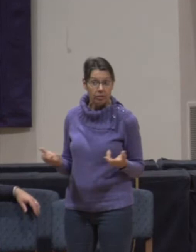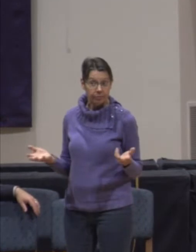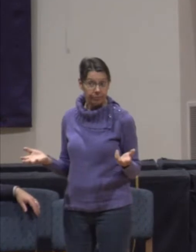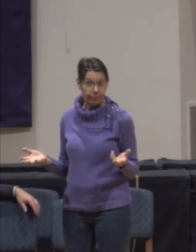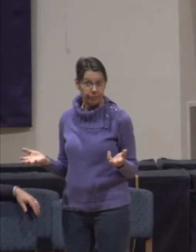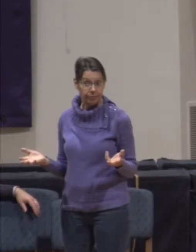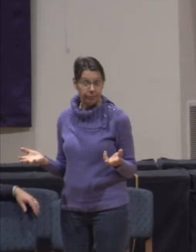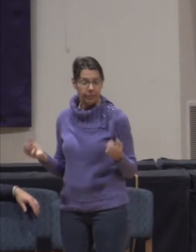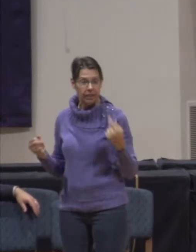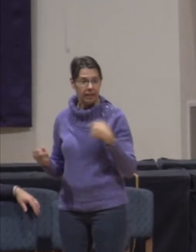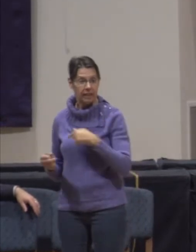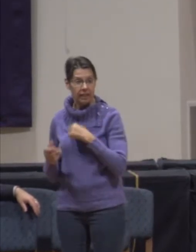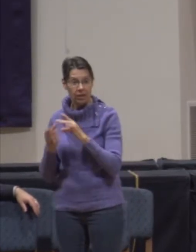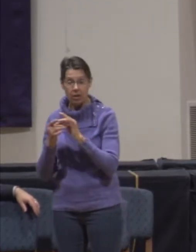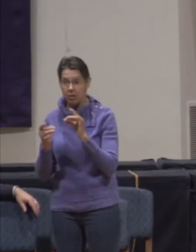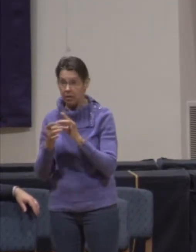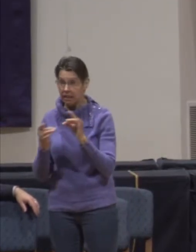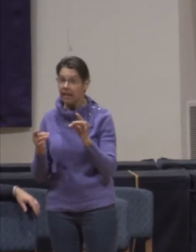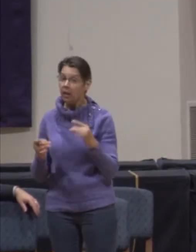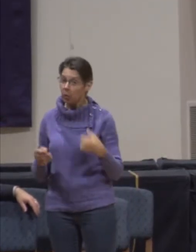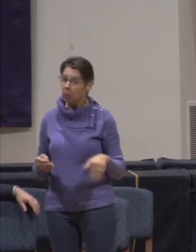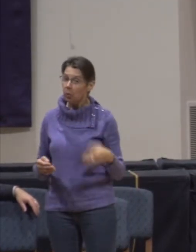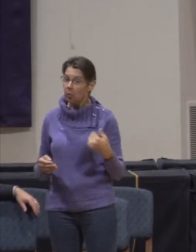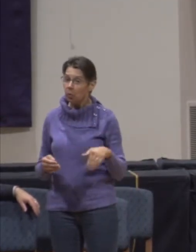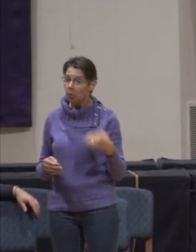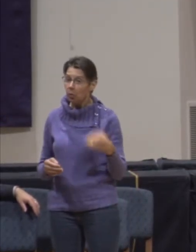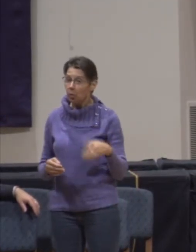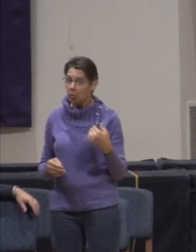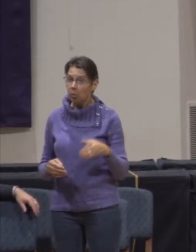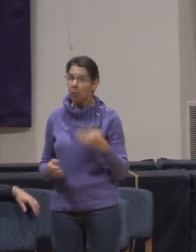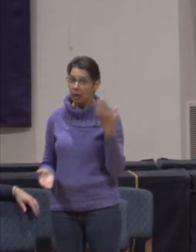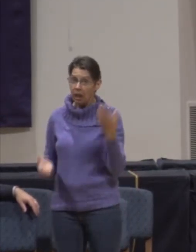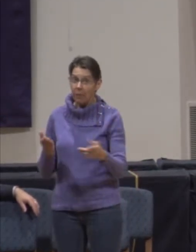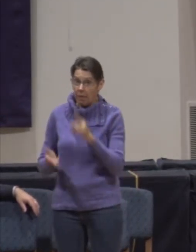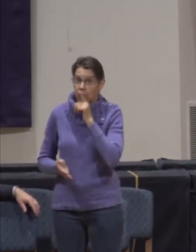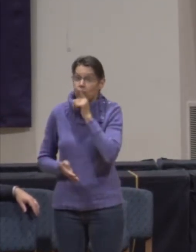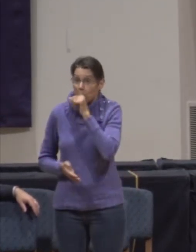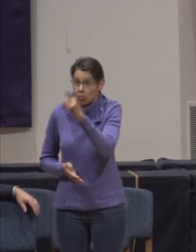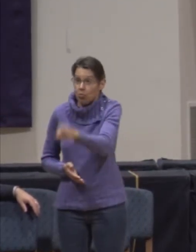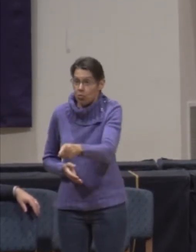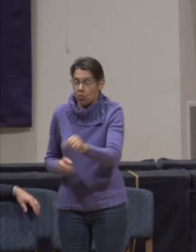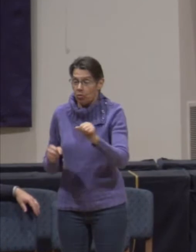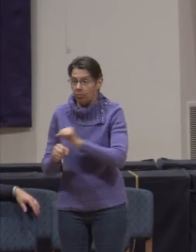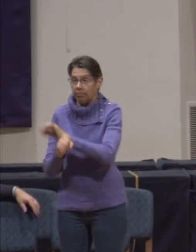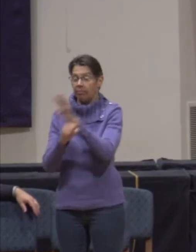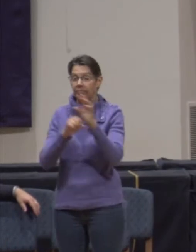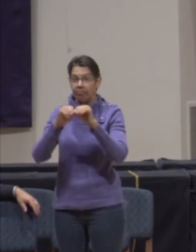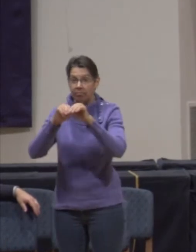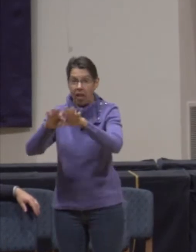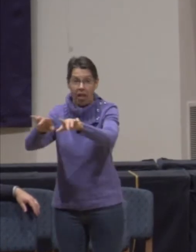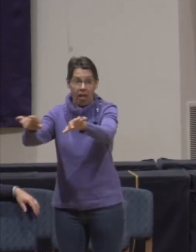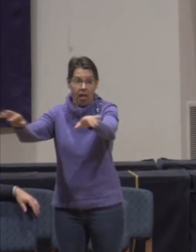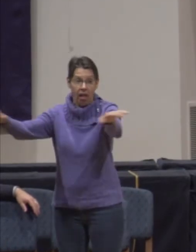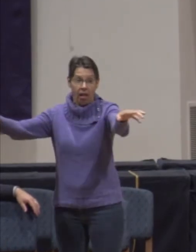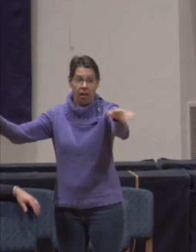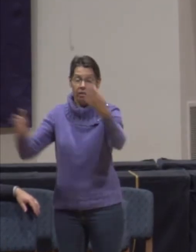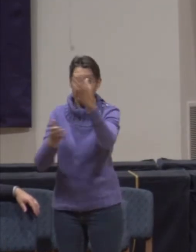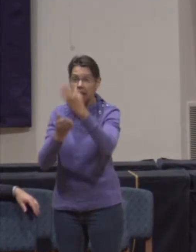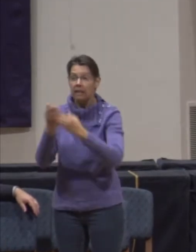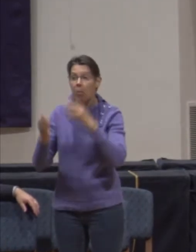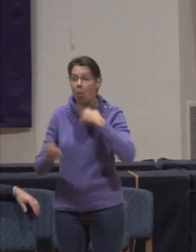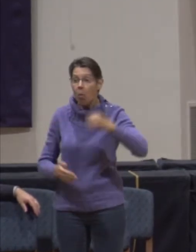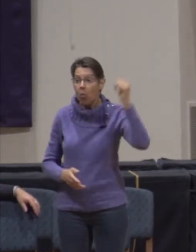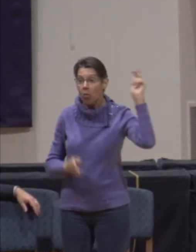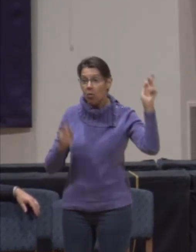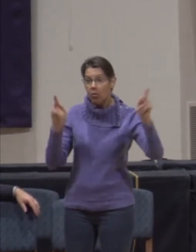say that the percentages might in fact have some truth to them? That those in certain age ranges